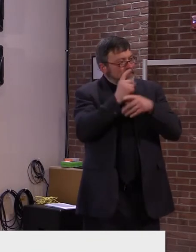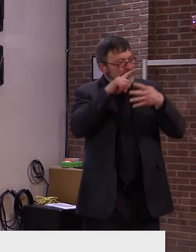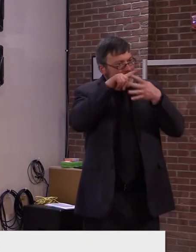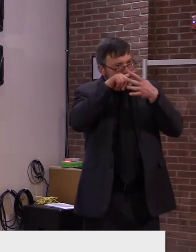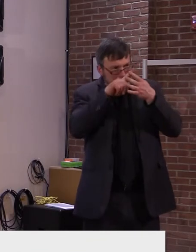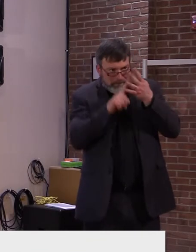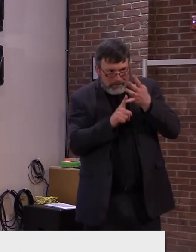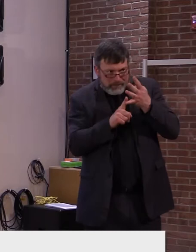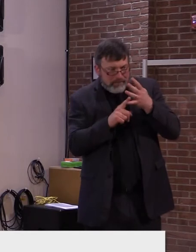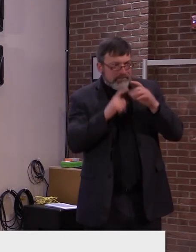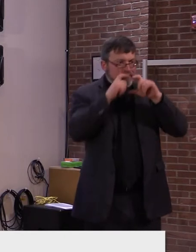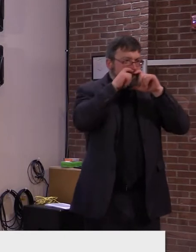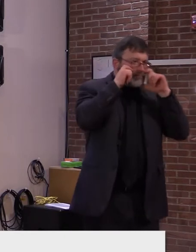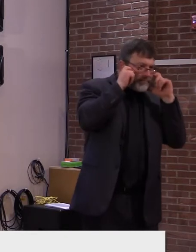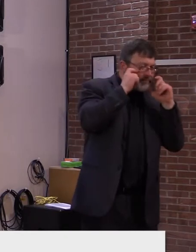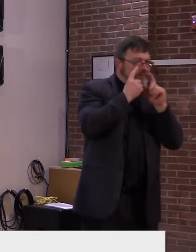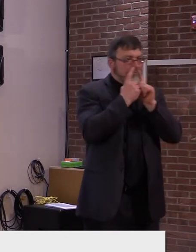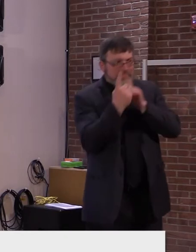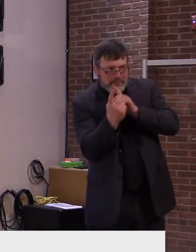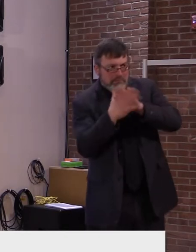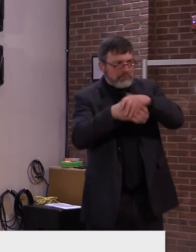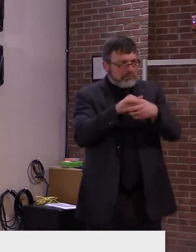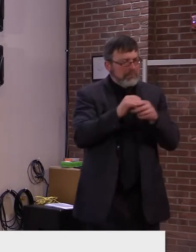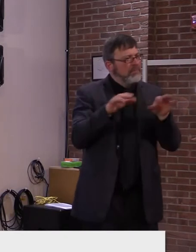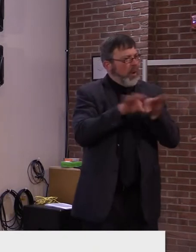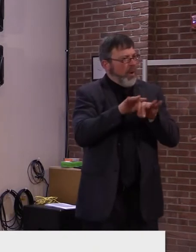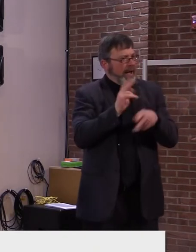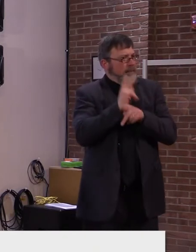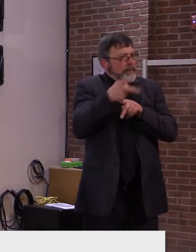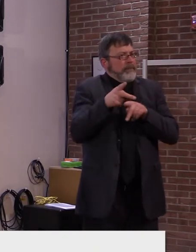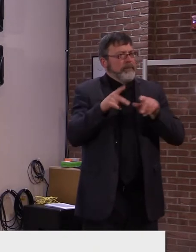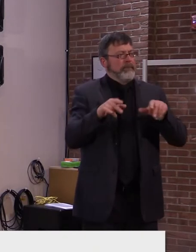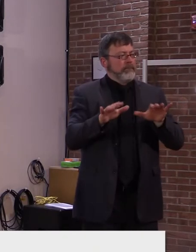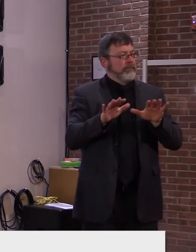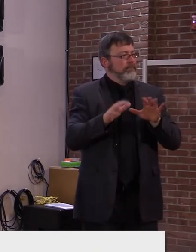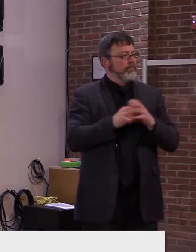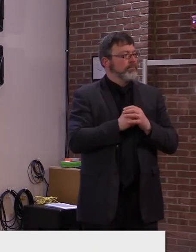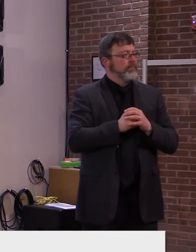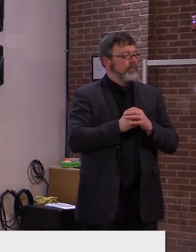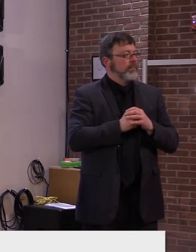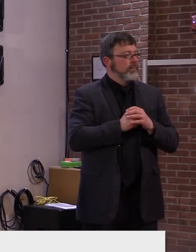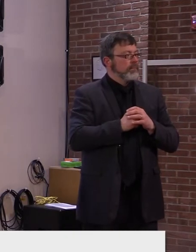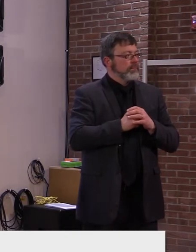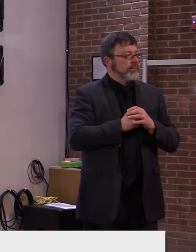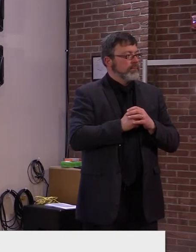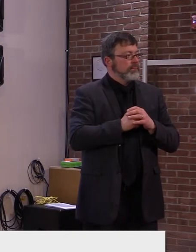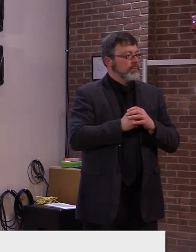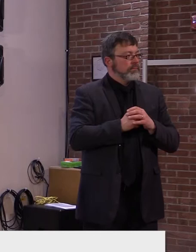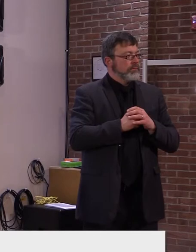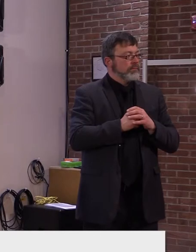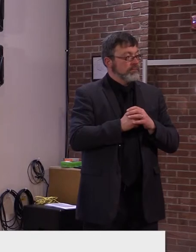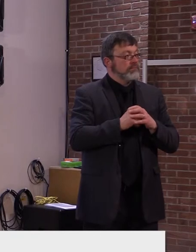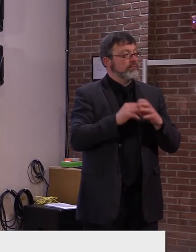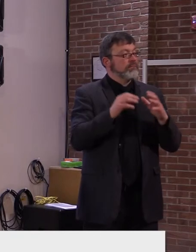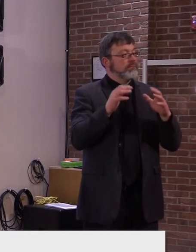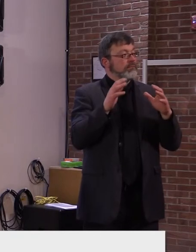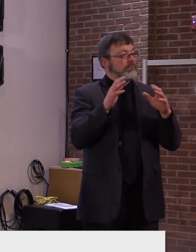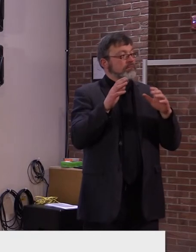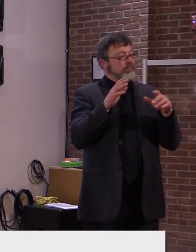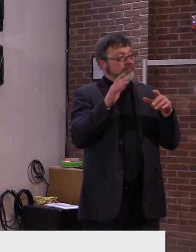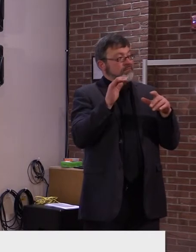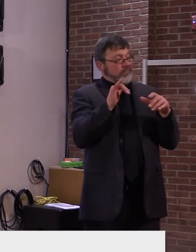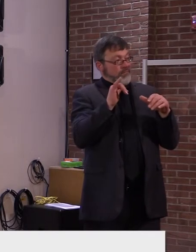Some modifications to quarantine requirements for residents and with full vaccination, having visitors